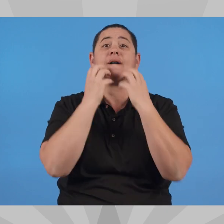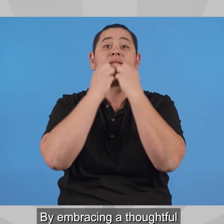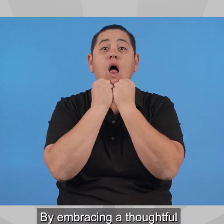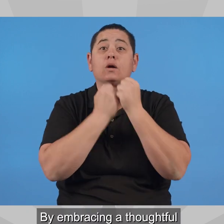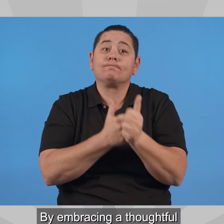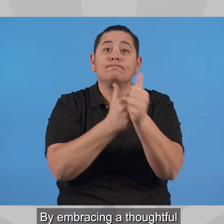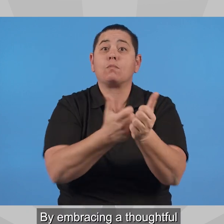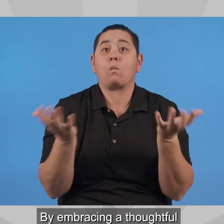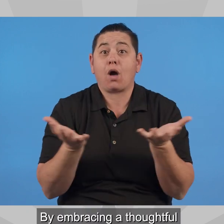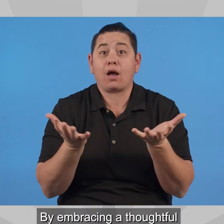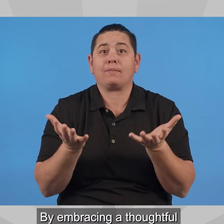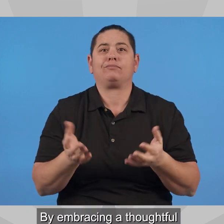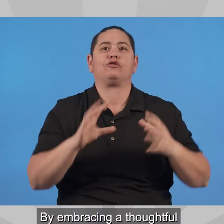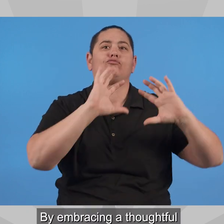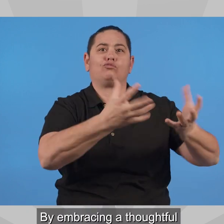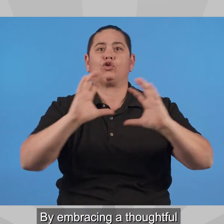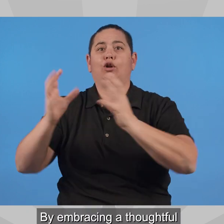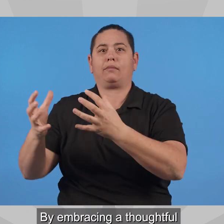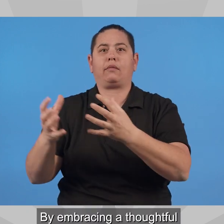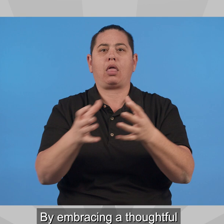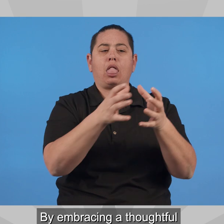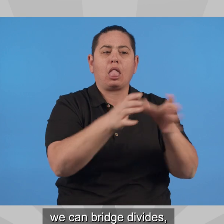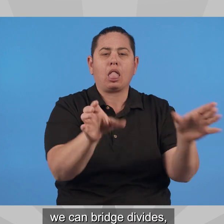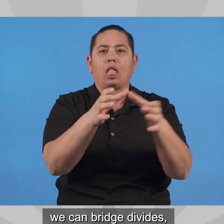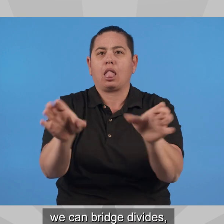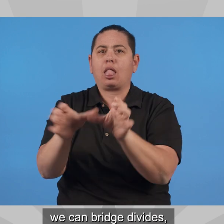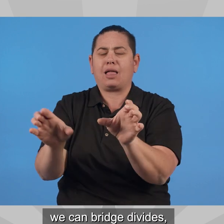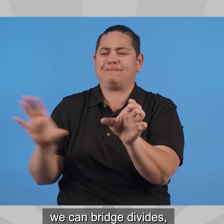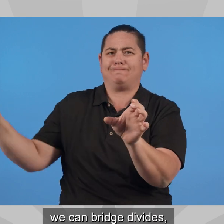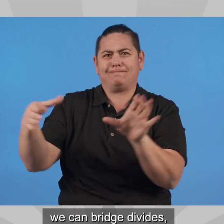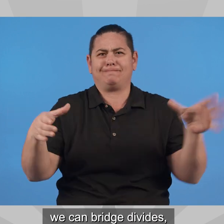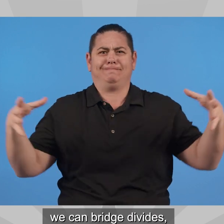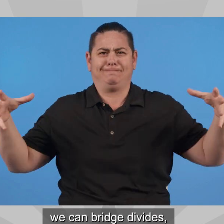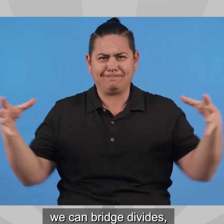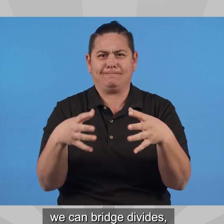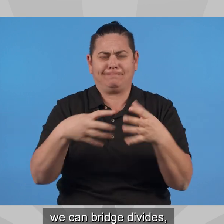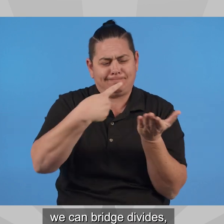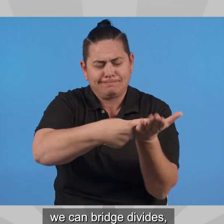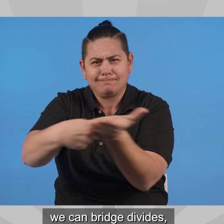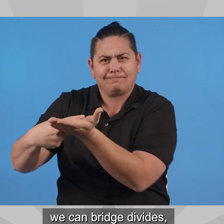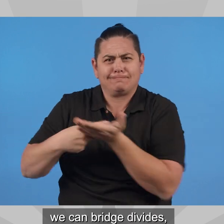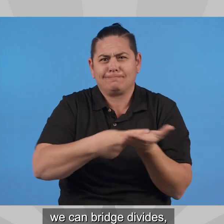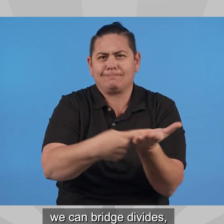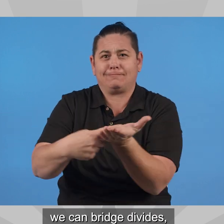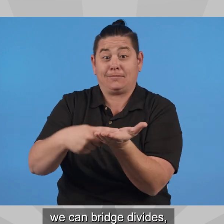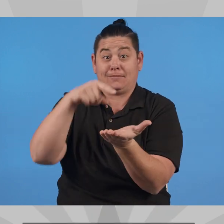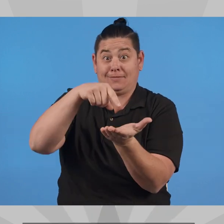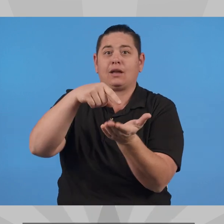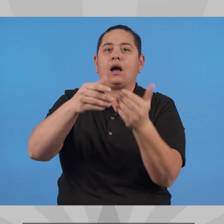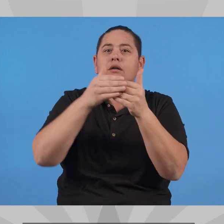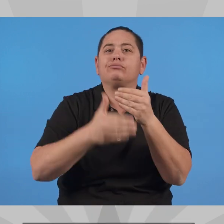By embracing a thoughtful and inclusive approach, we can bridge divides, uphold Arizonan values,